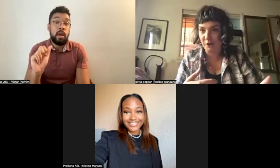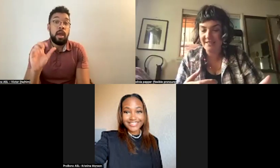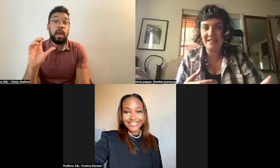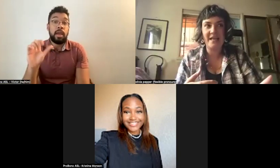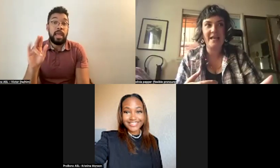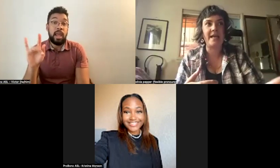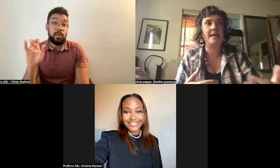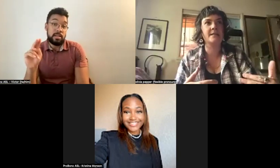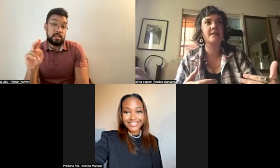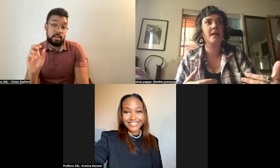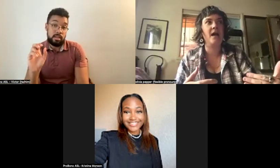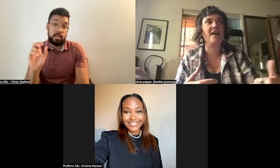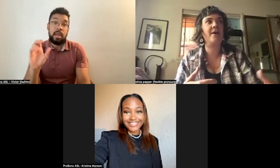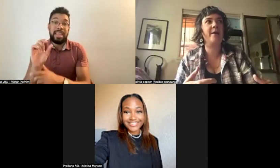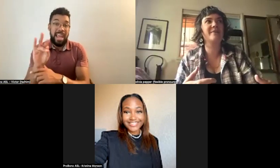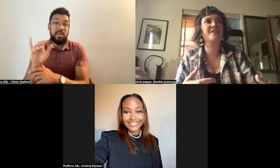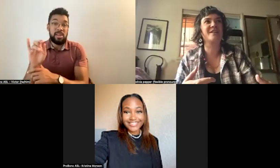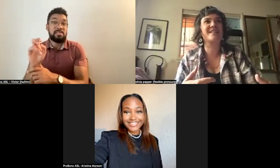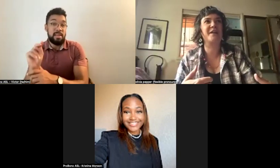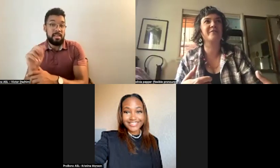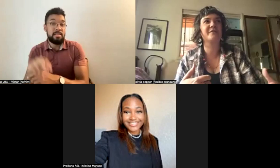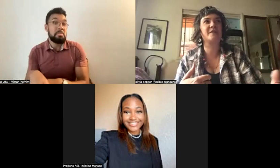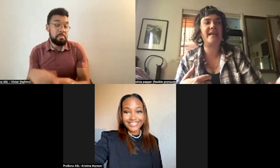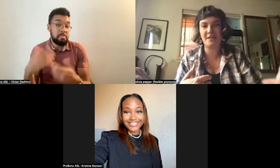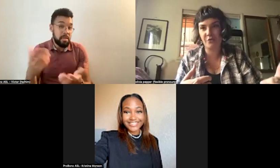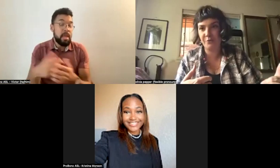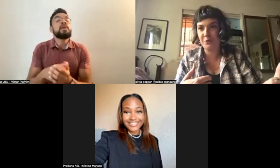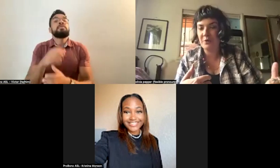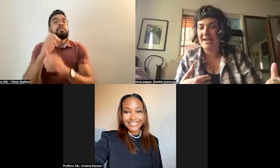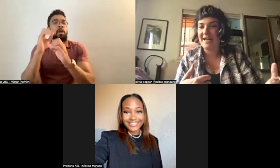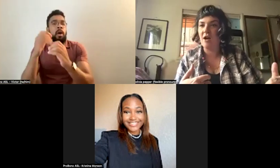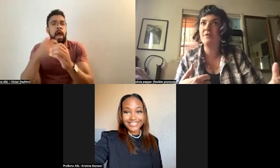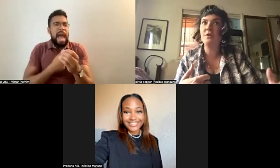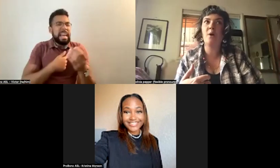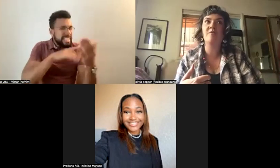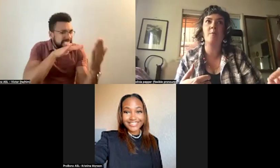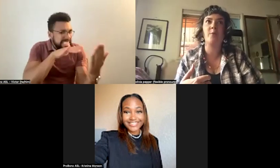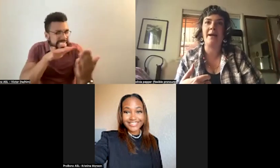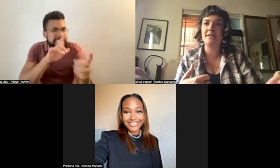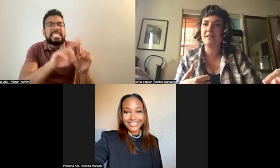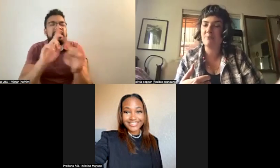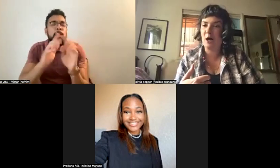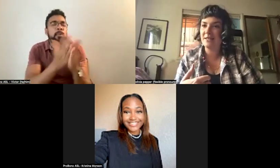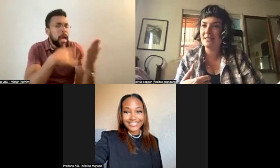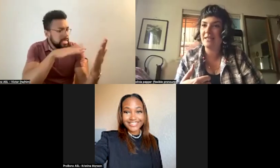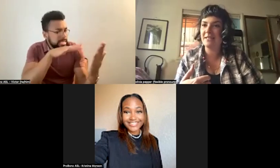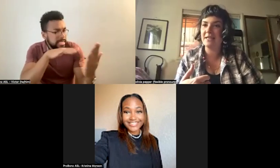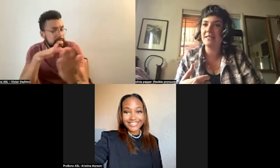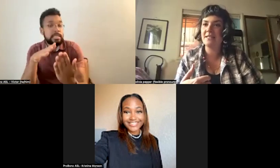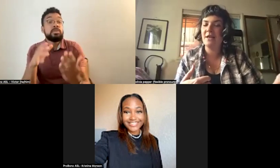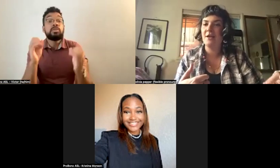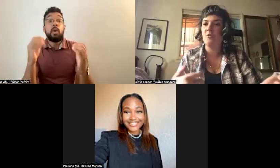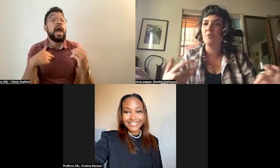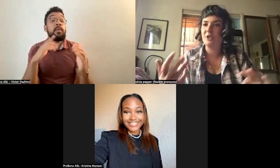records, and I thought I would just kind of take us through a few of the bright spots in